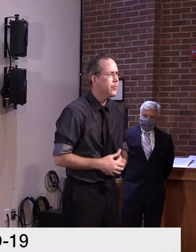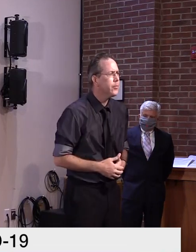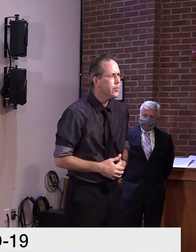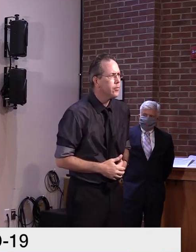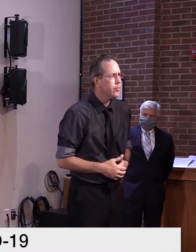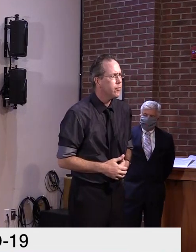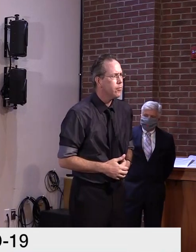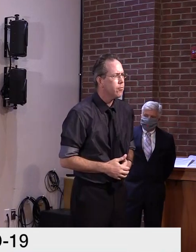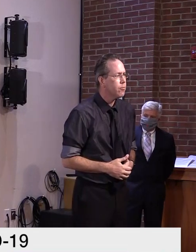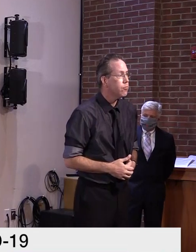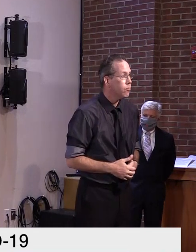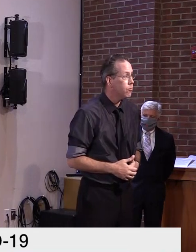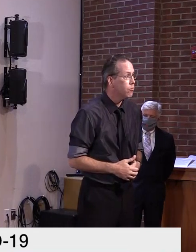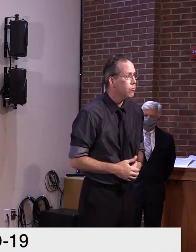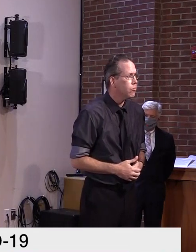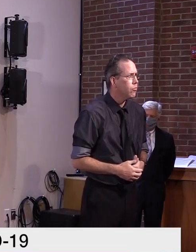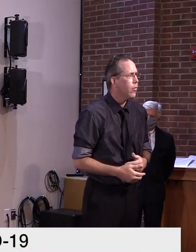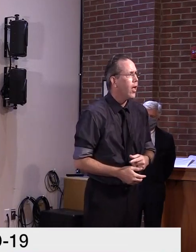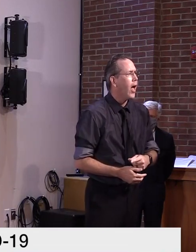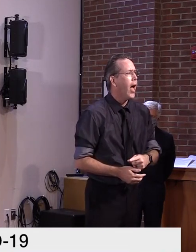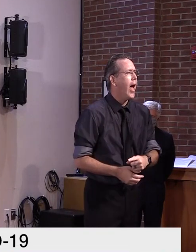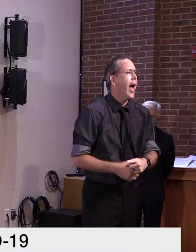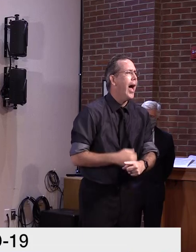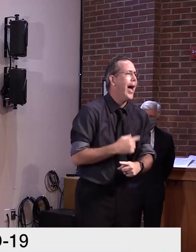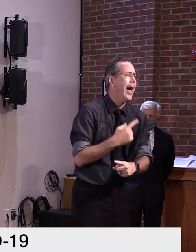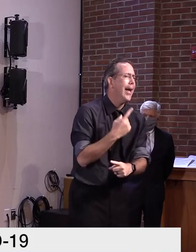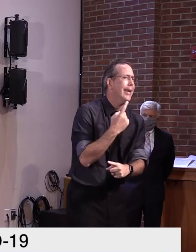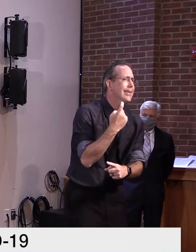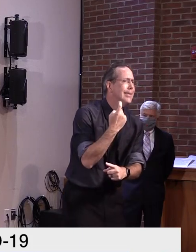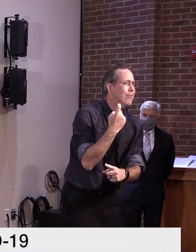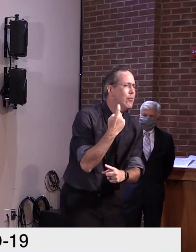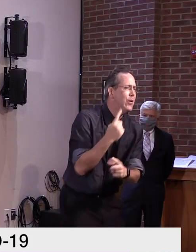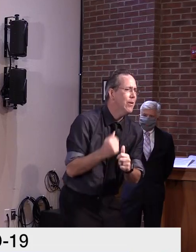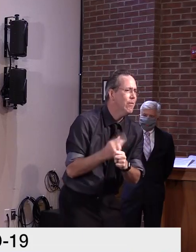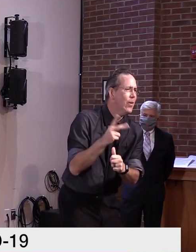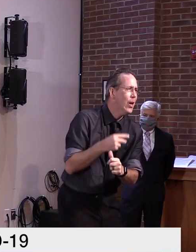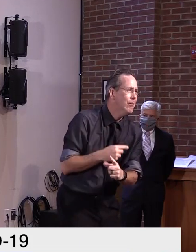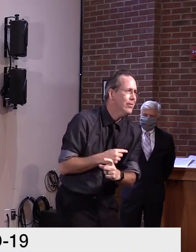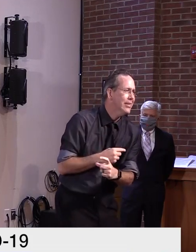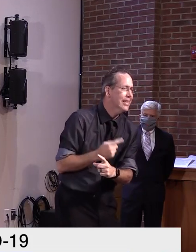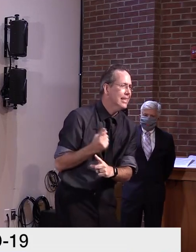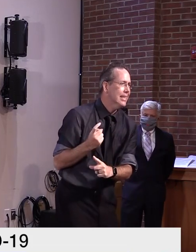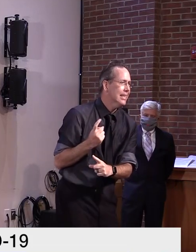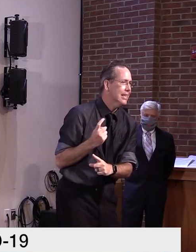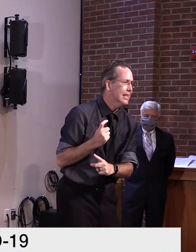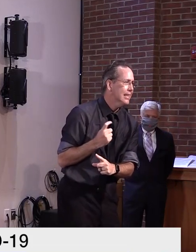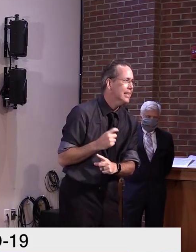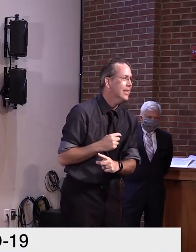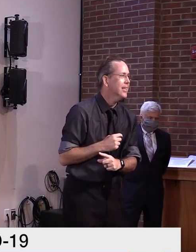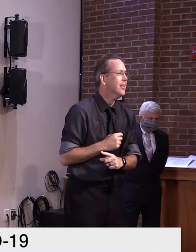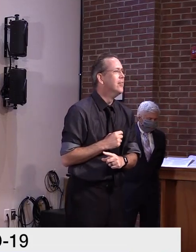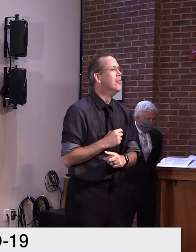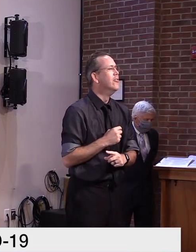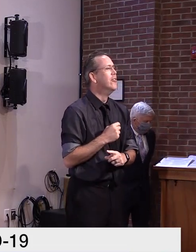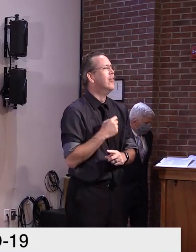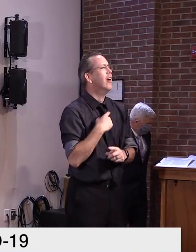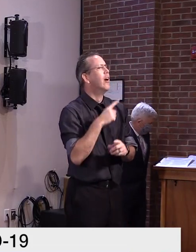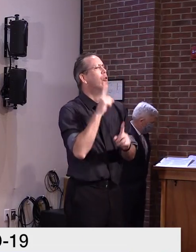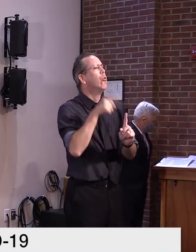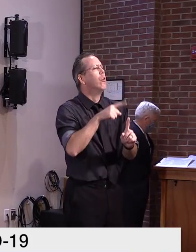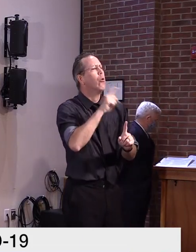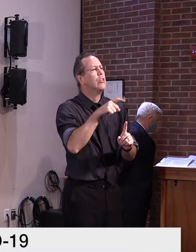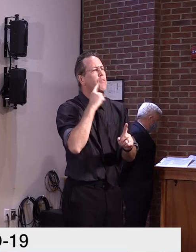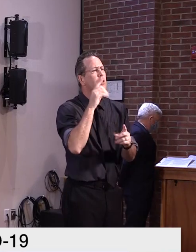Okay. Thank you. Um, and, uh, if you'll, uh, me, for secretary French, you mentioned the task force report that I